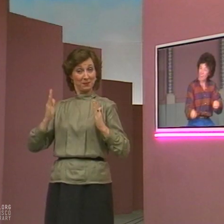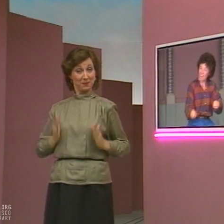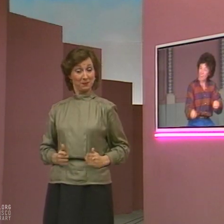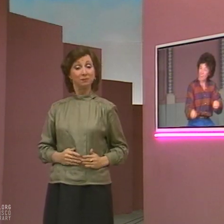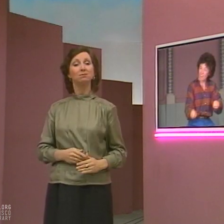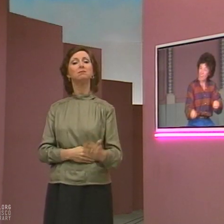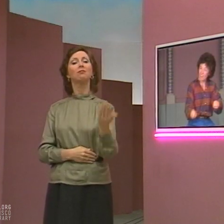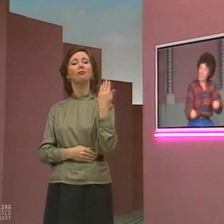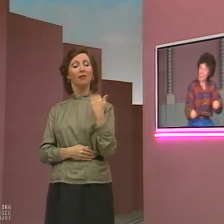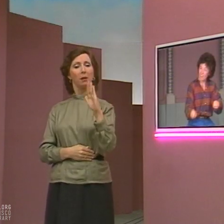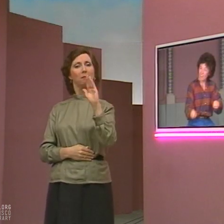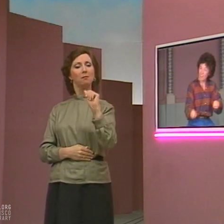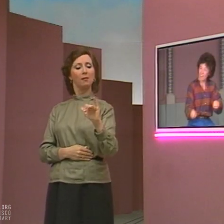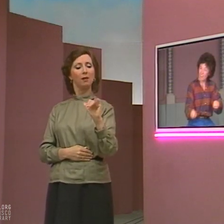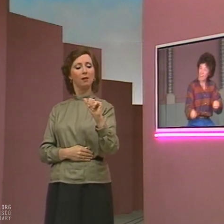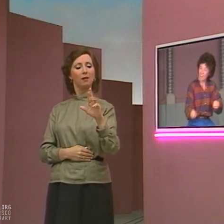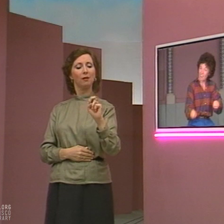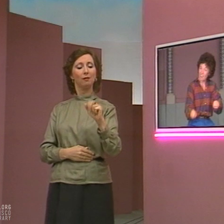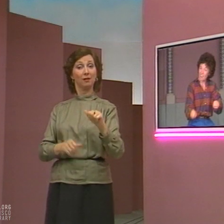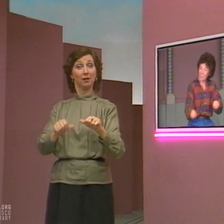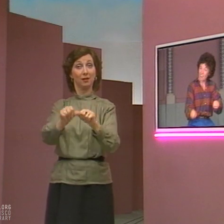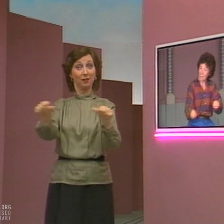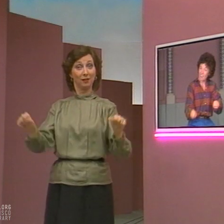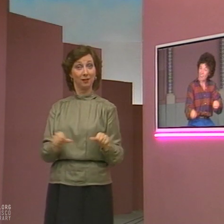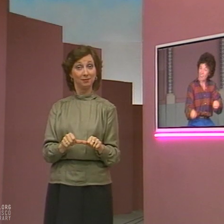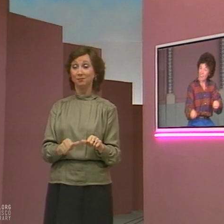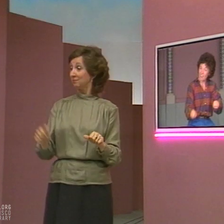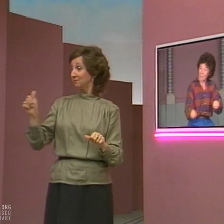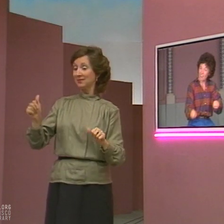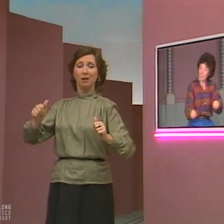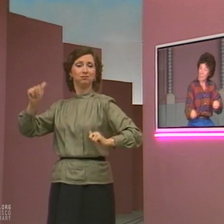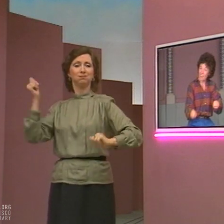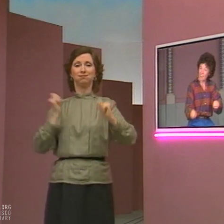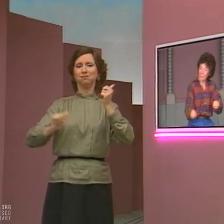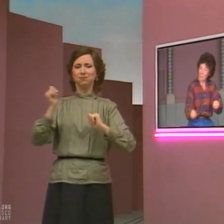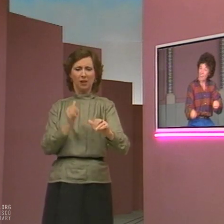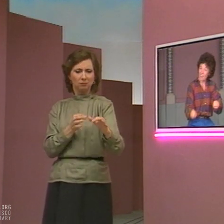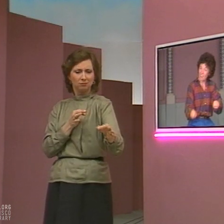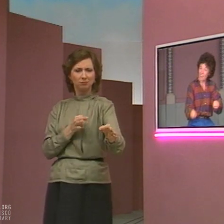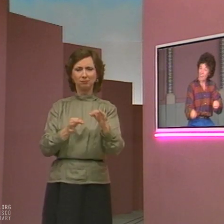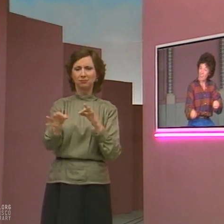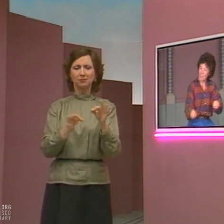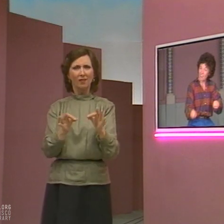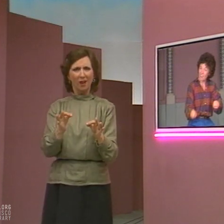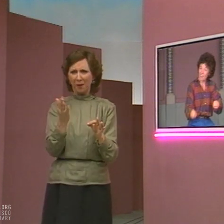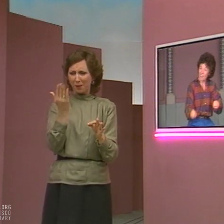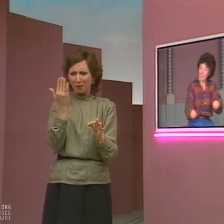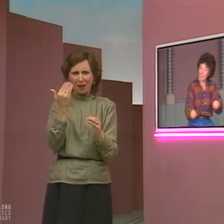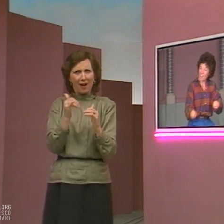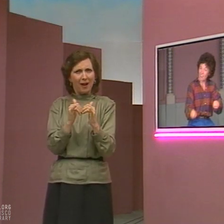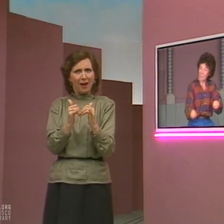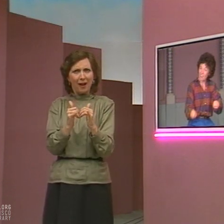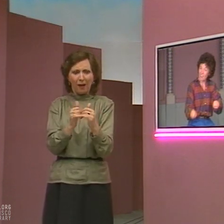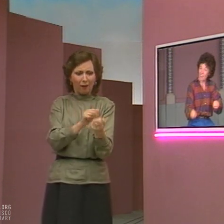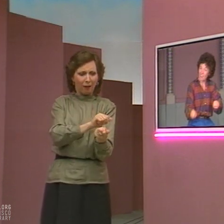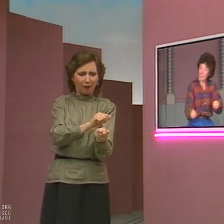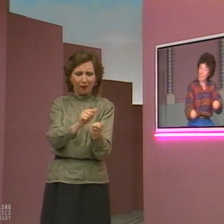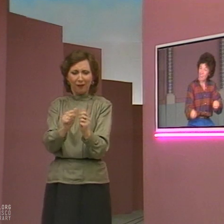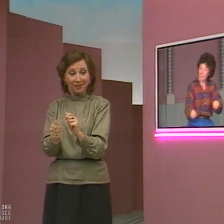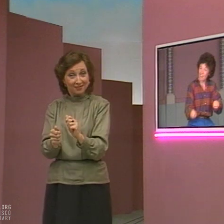talks about her own evolution as a poet and performs two pieces for you, the second of which is an excerpt from her